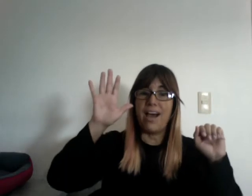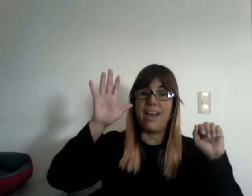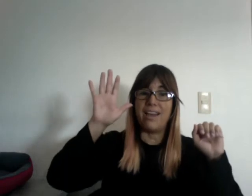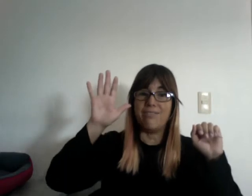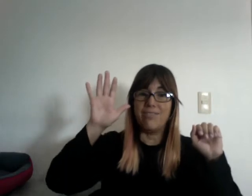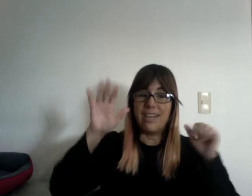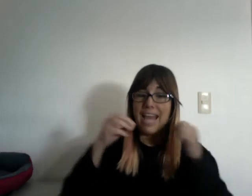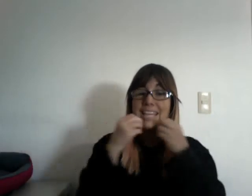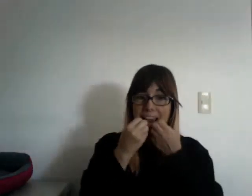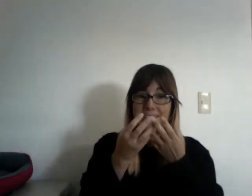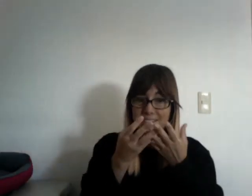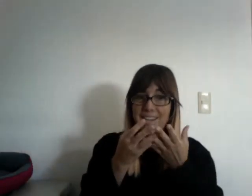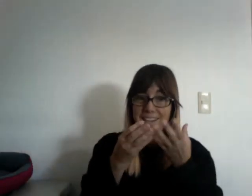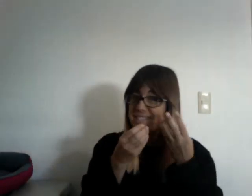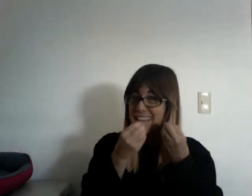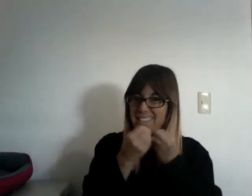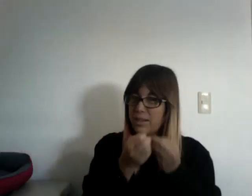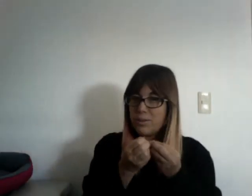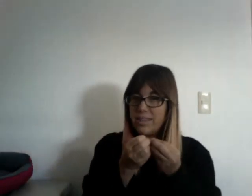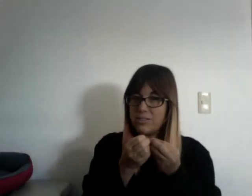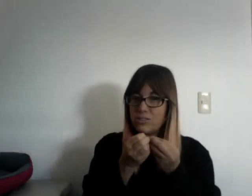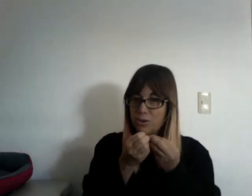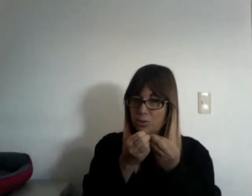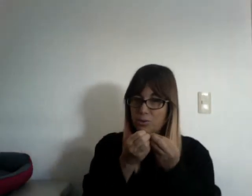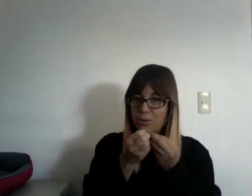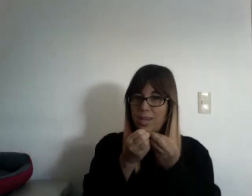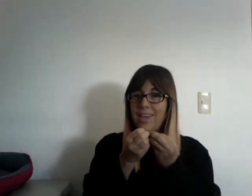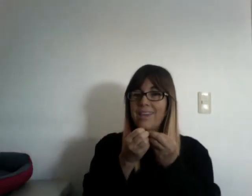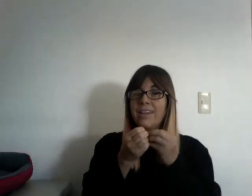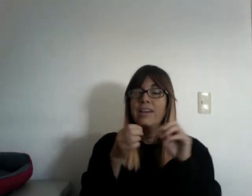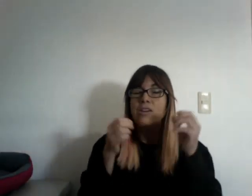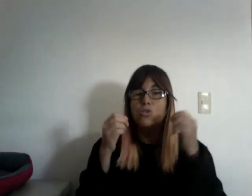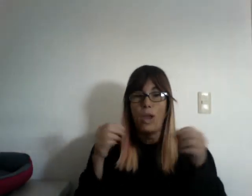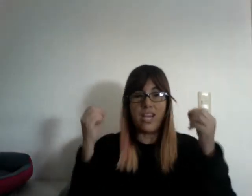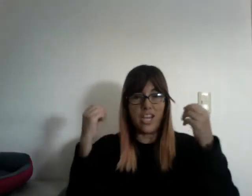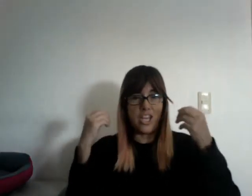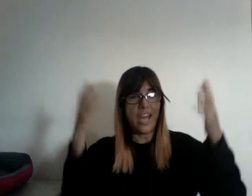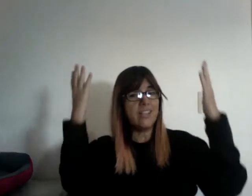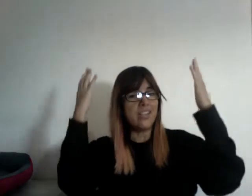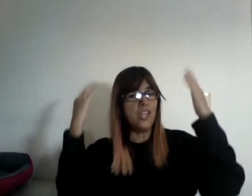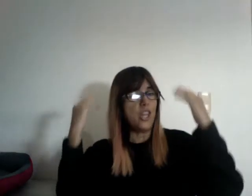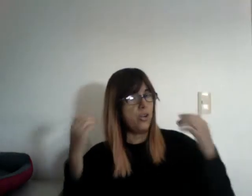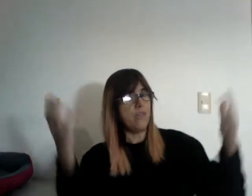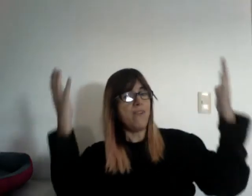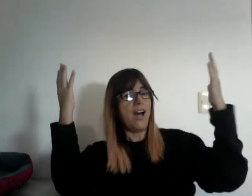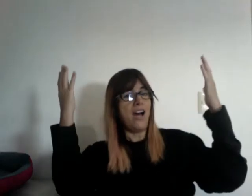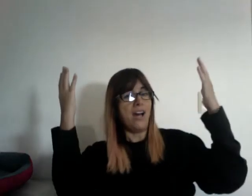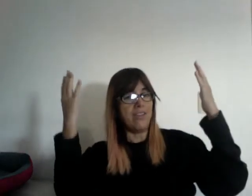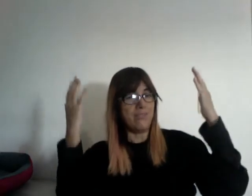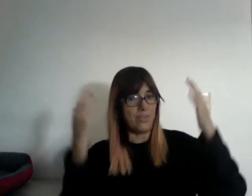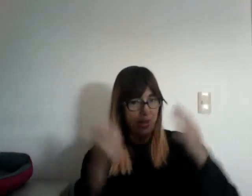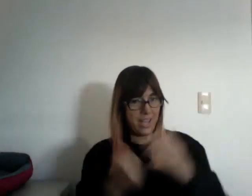like that. Say it exactly with that tone, okay? 28 and 35, okay?